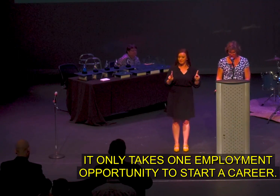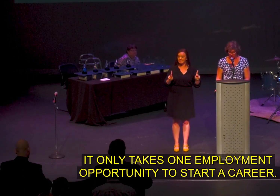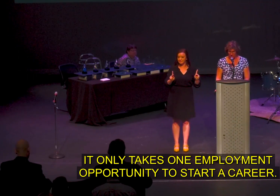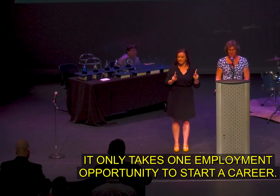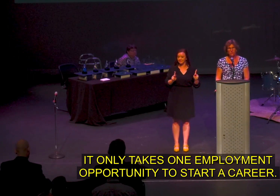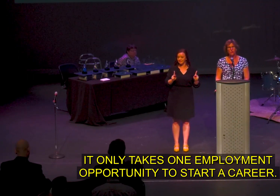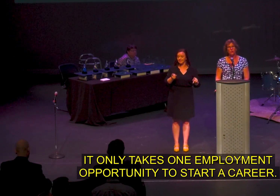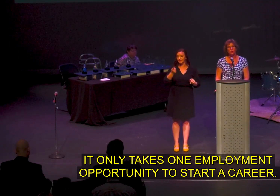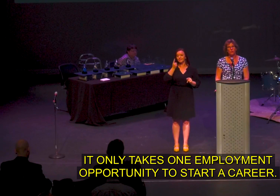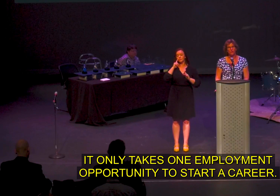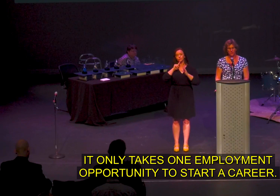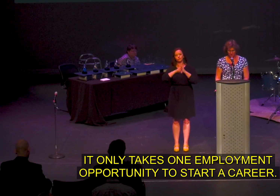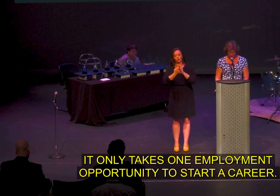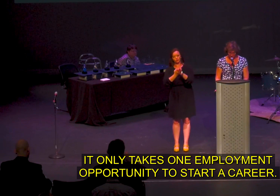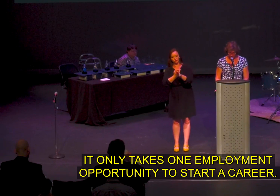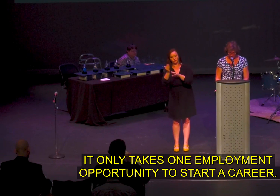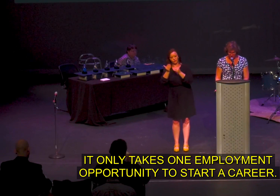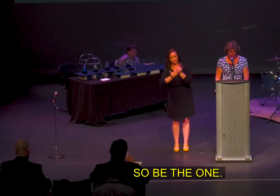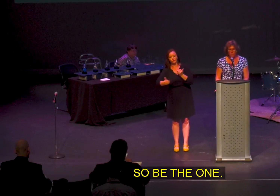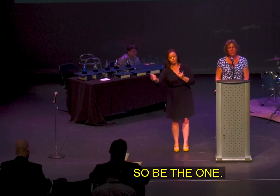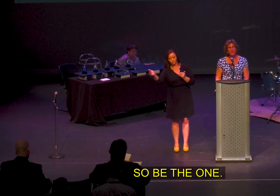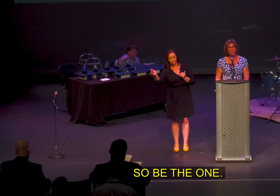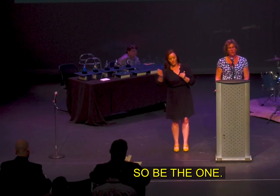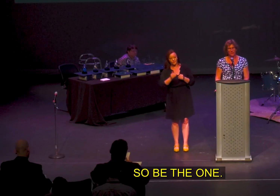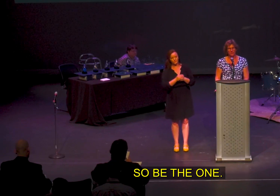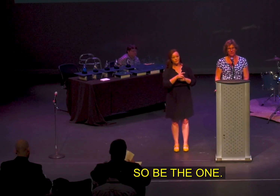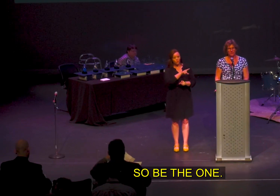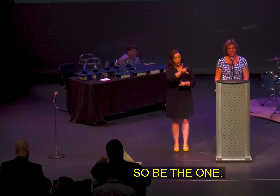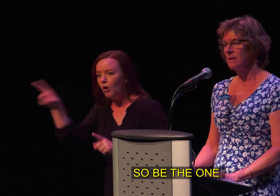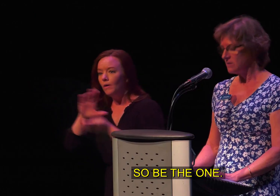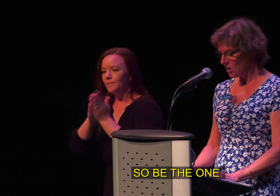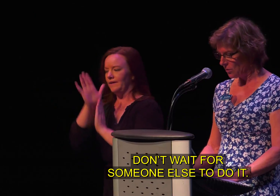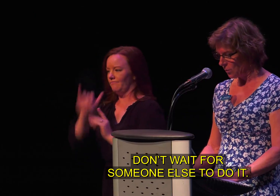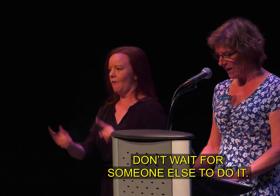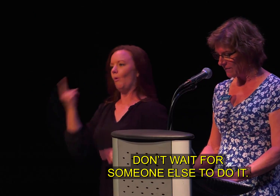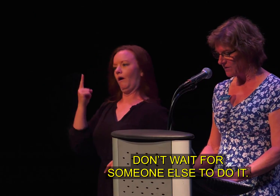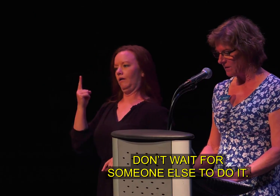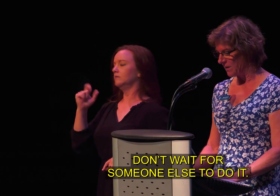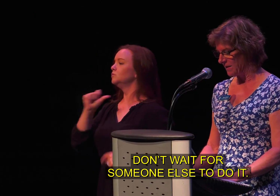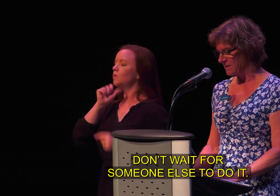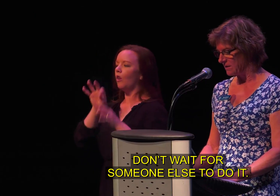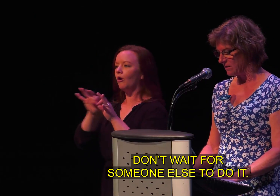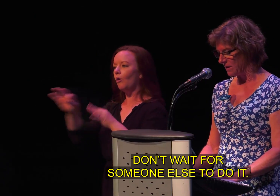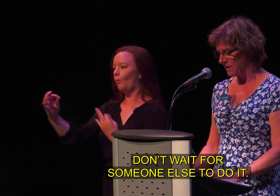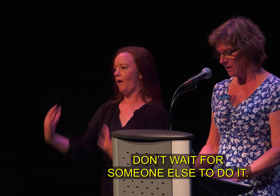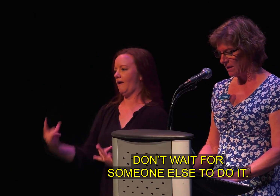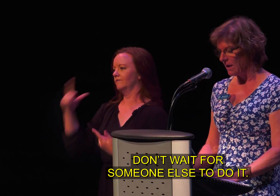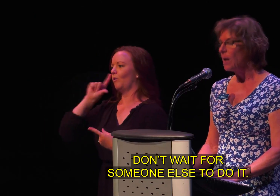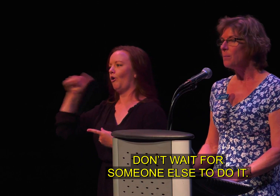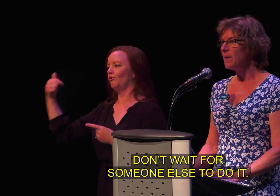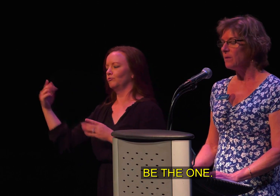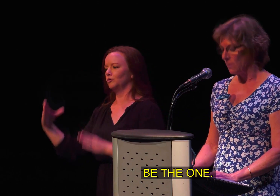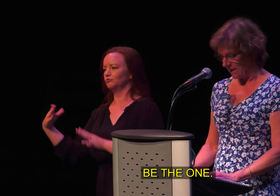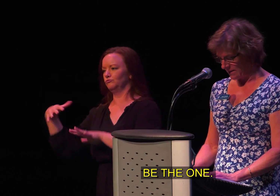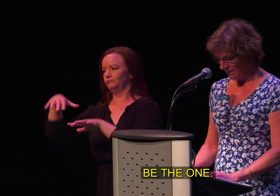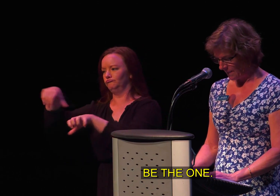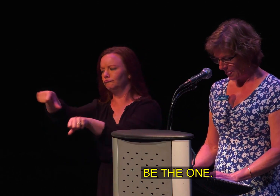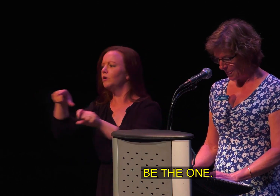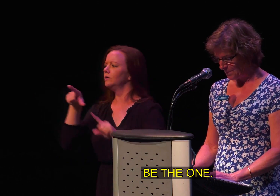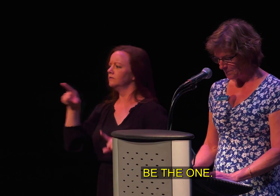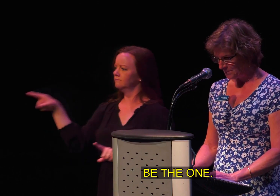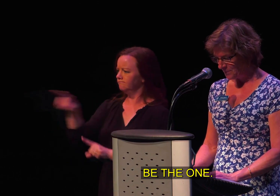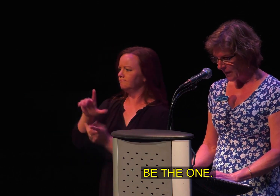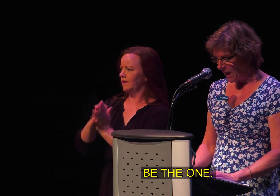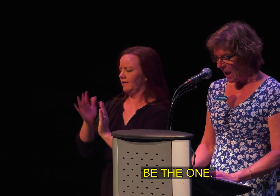to start a career. So be the one. Don't wait for someone else to do it. Be the one.